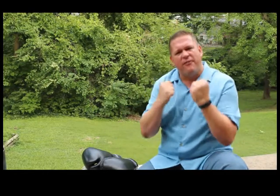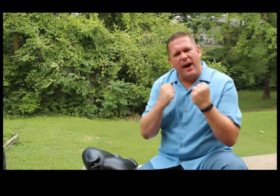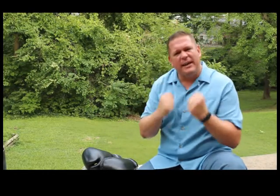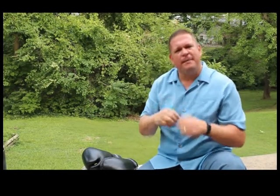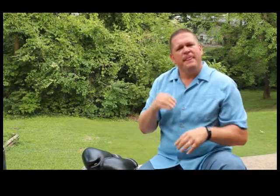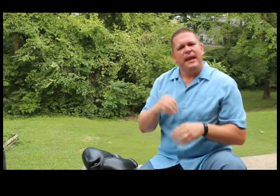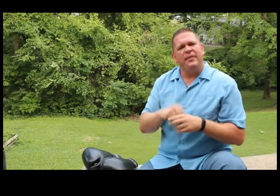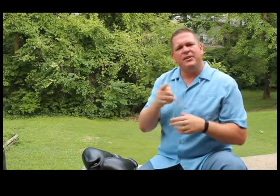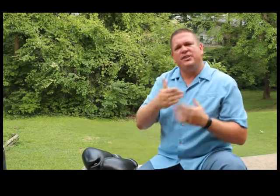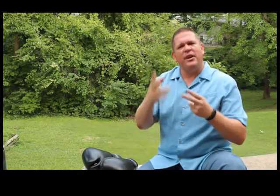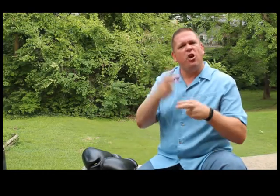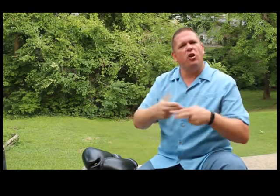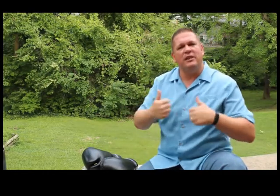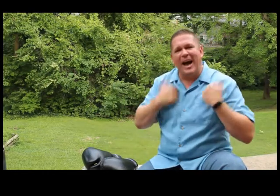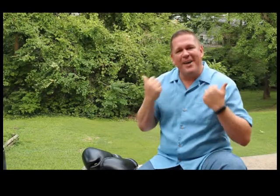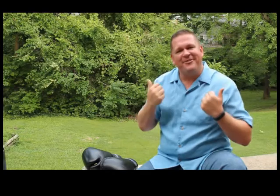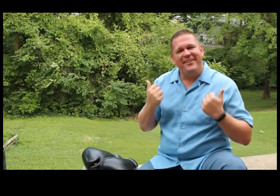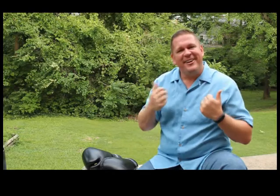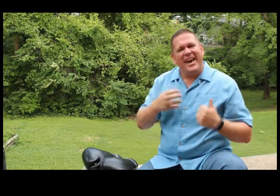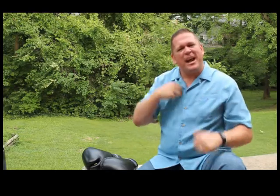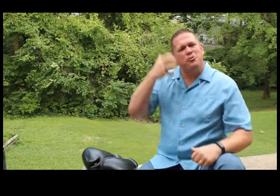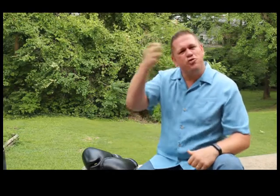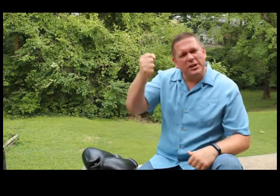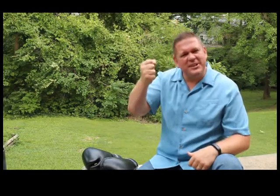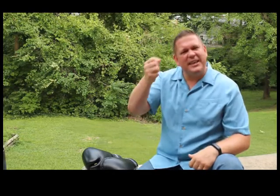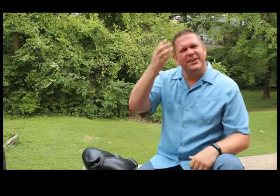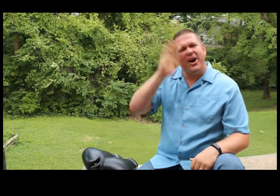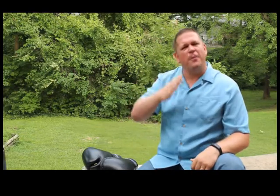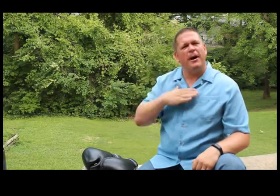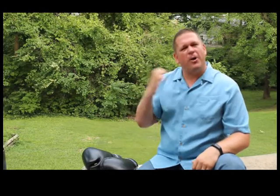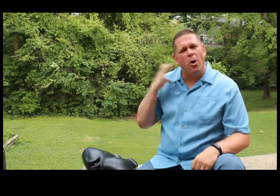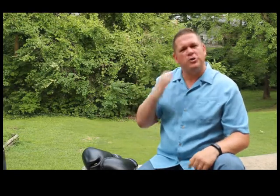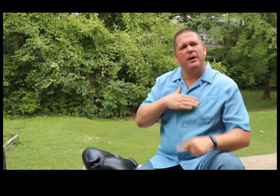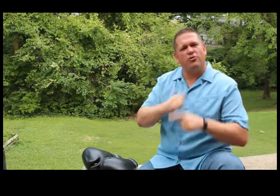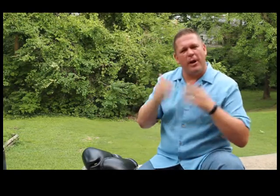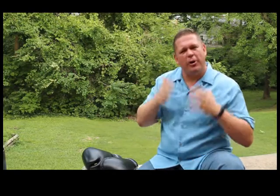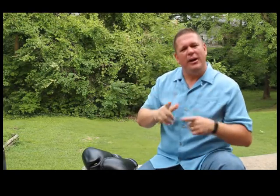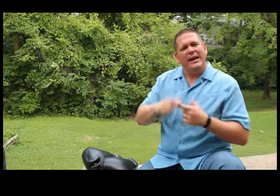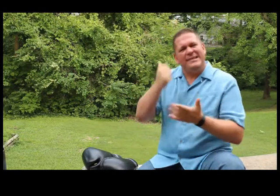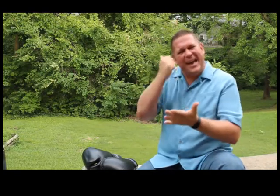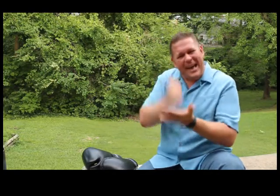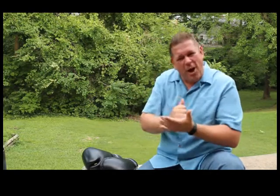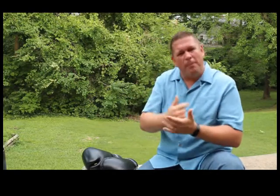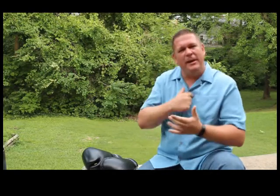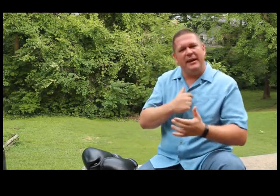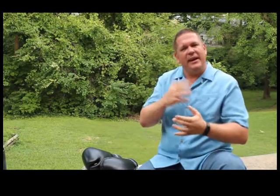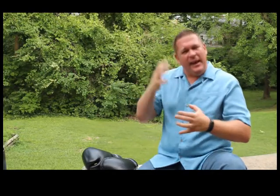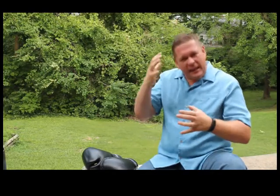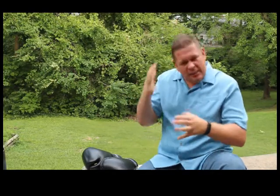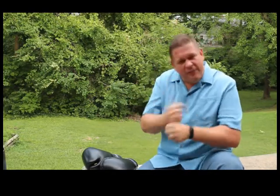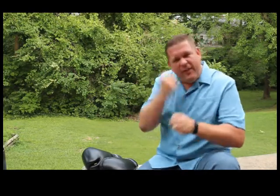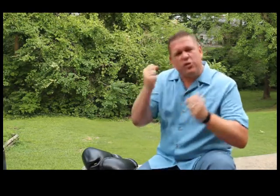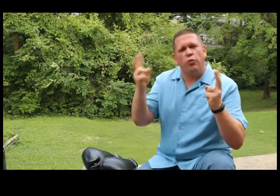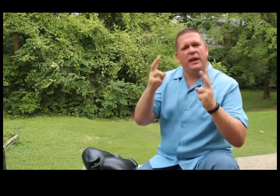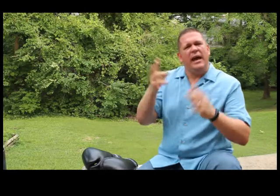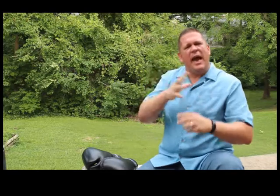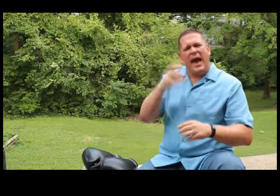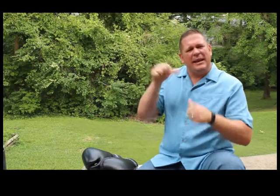fighting in this thing called life. And I'm trusting in God, my coach, my trainer, to help me get the victory and to